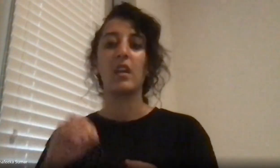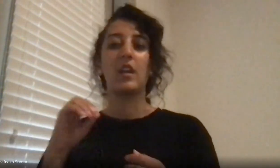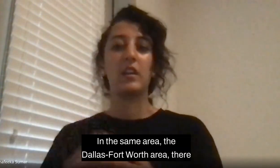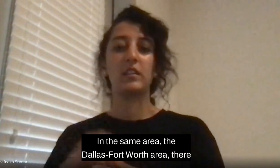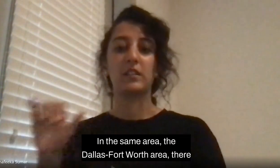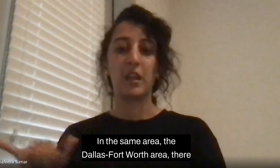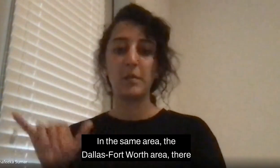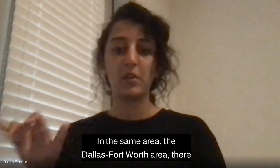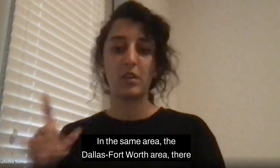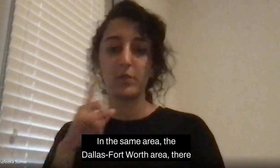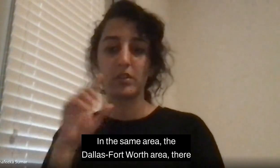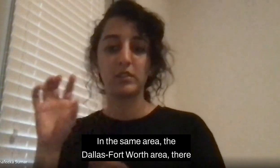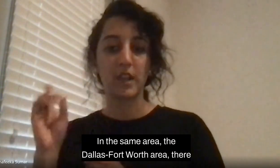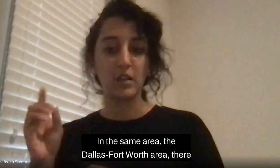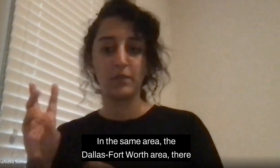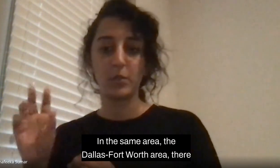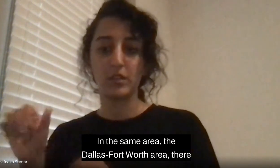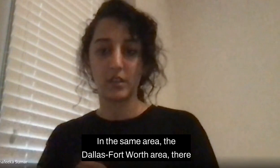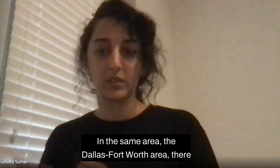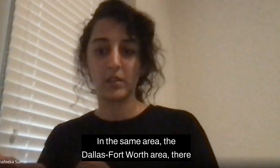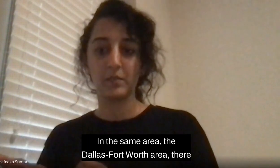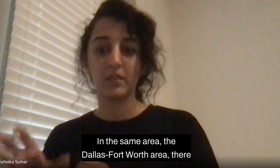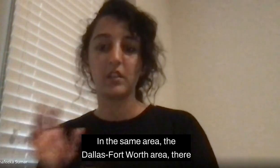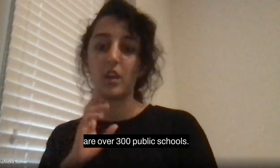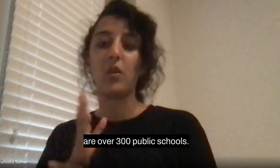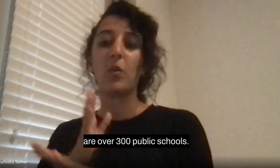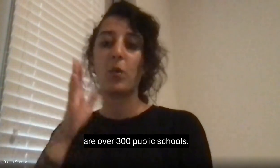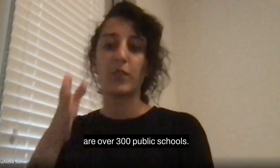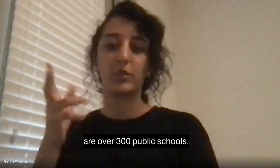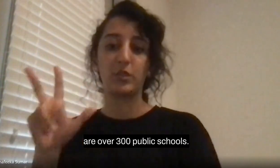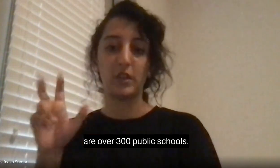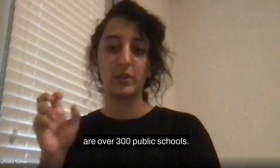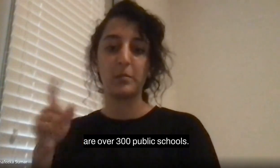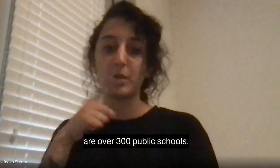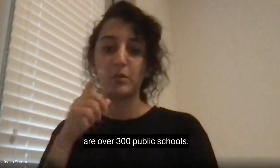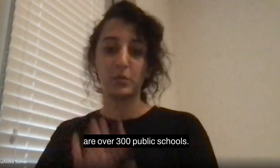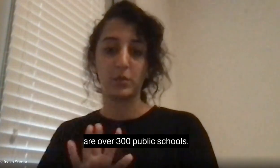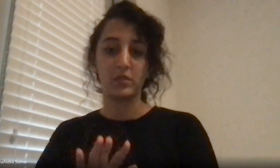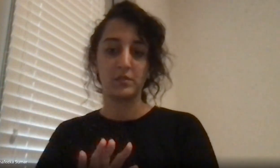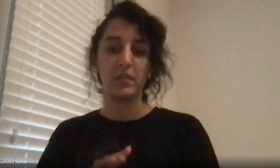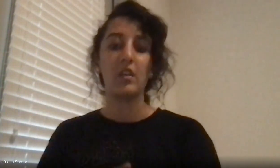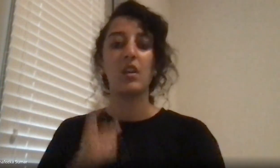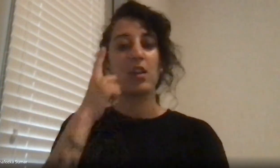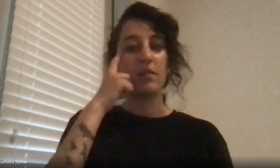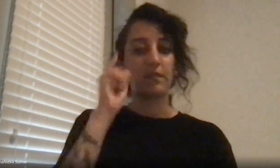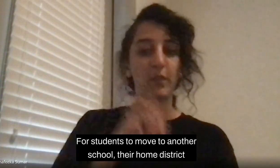In the same area for Dallas Forward area, there are over 300 public schools. For